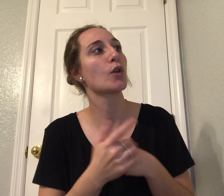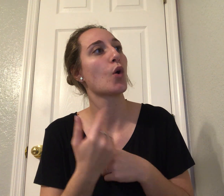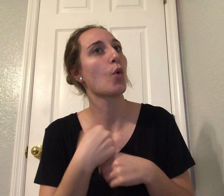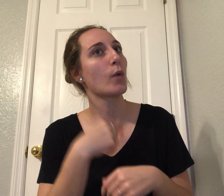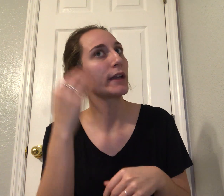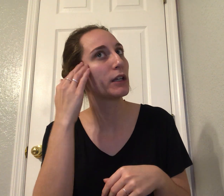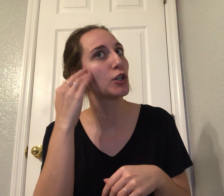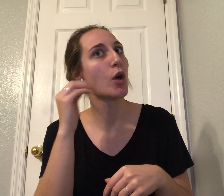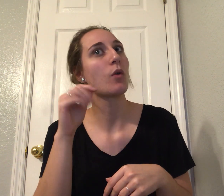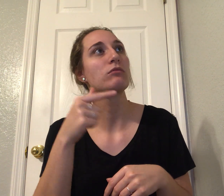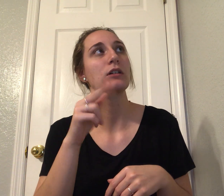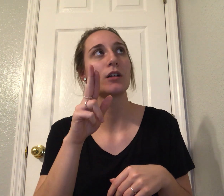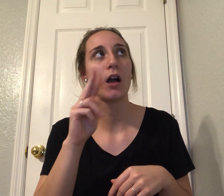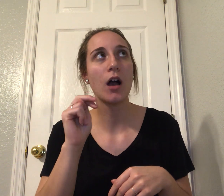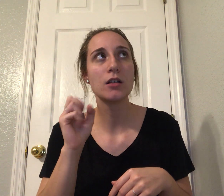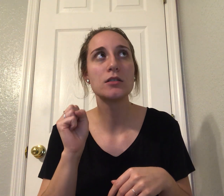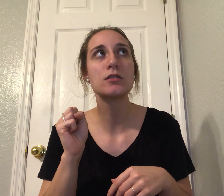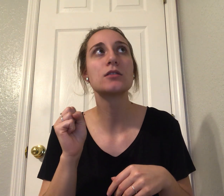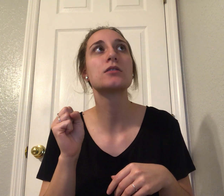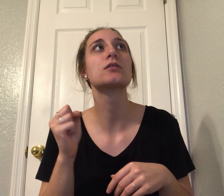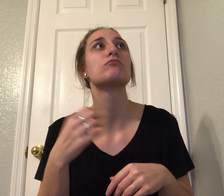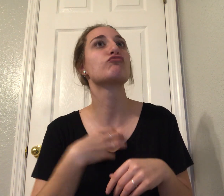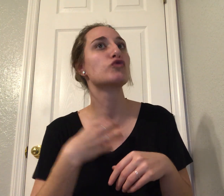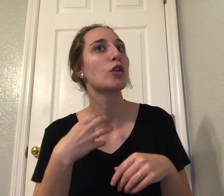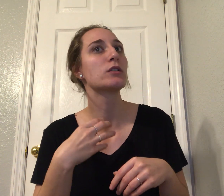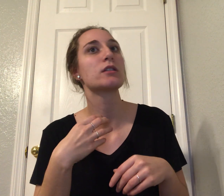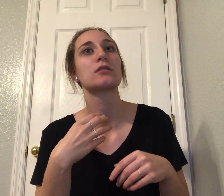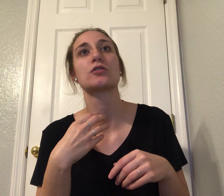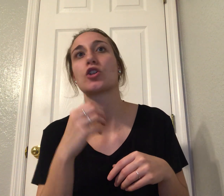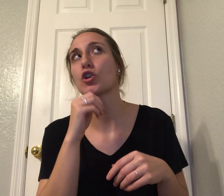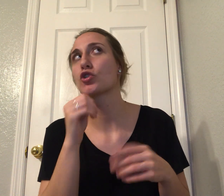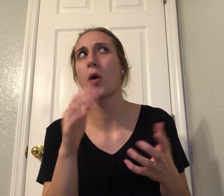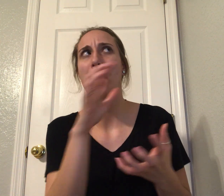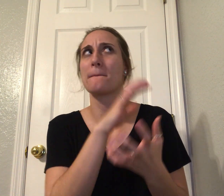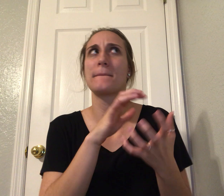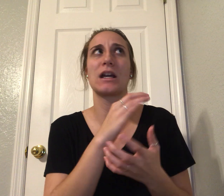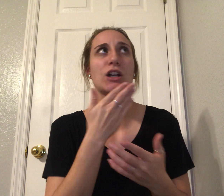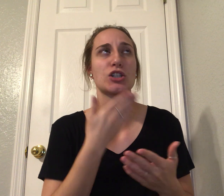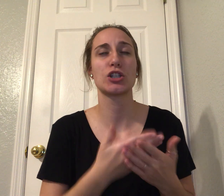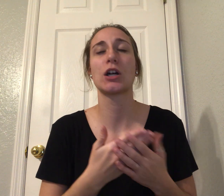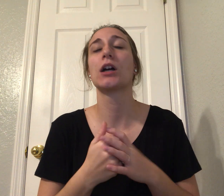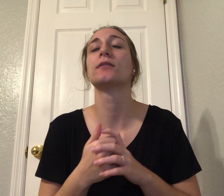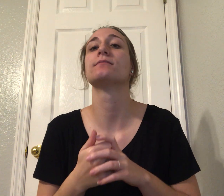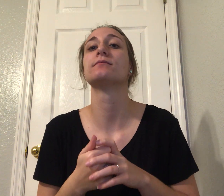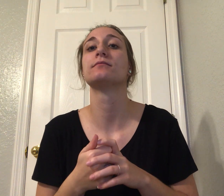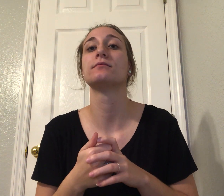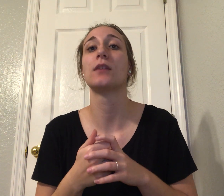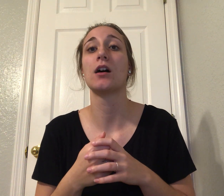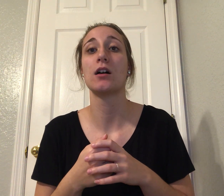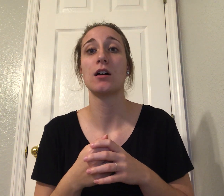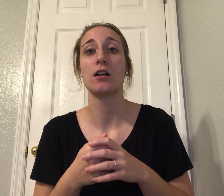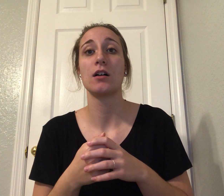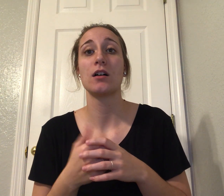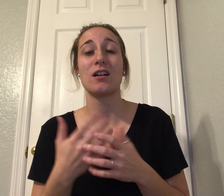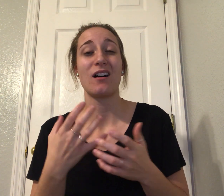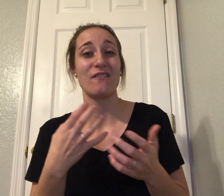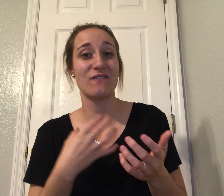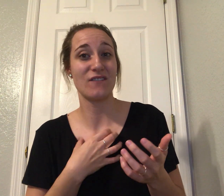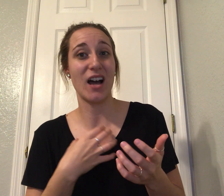well. Experts in global conflict see rising signs of potential violence around the election here. There's a good chance that no